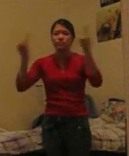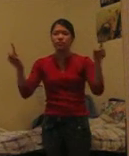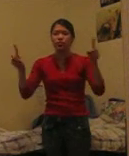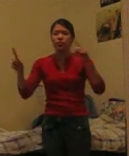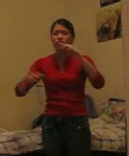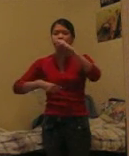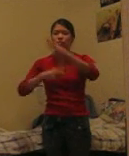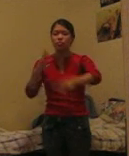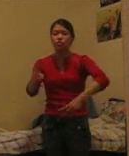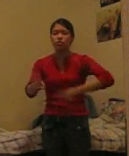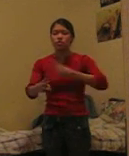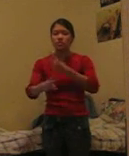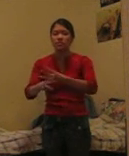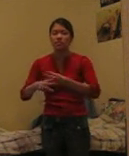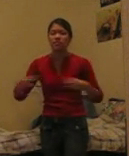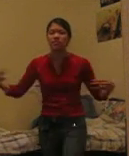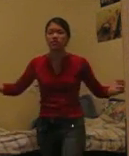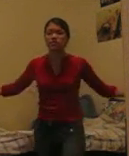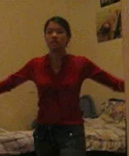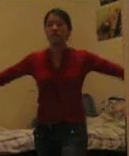for a world in need.